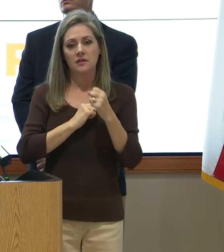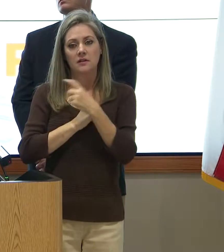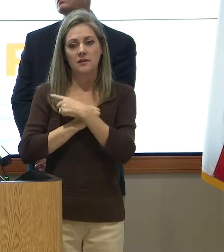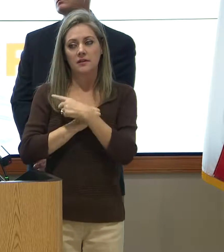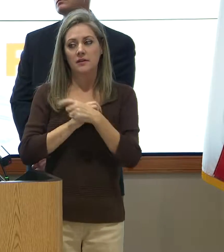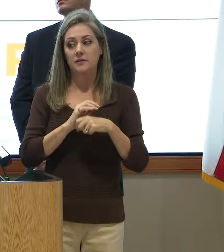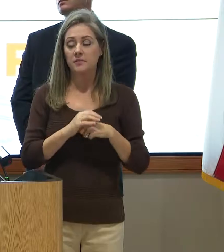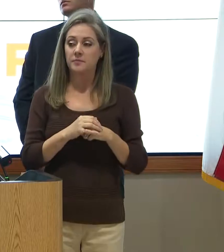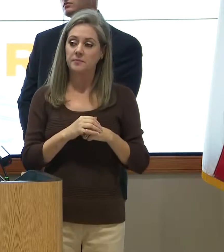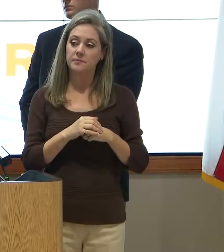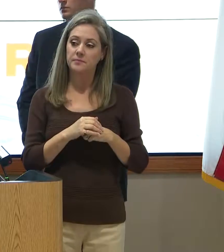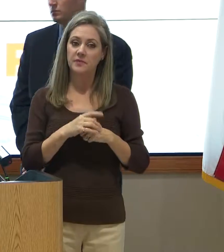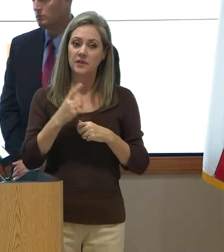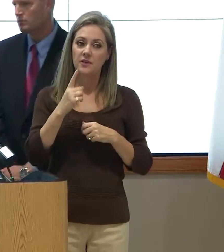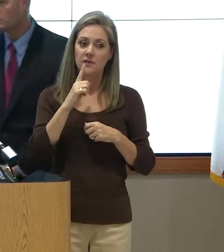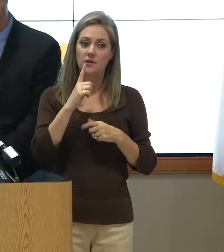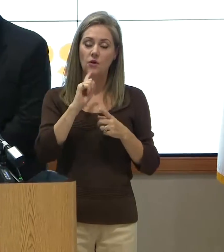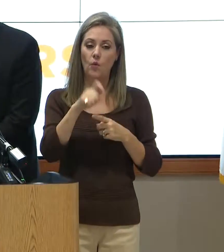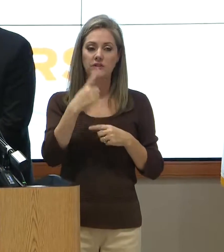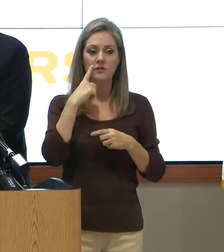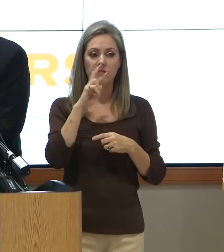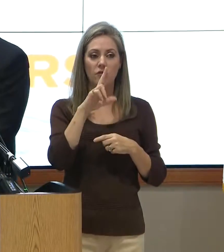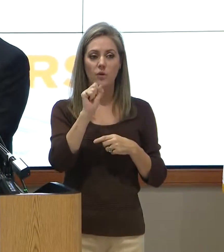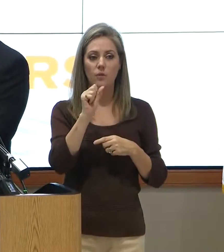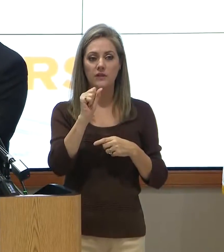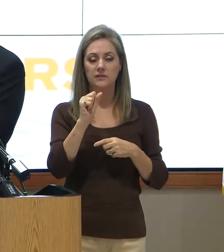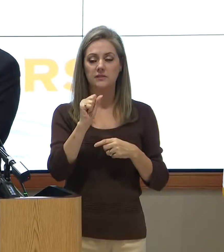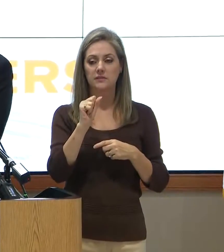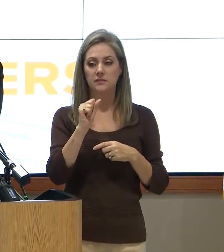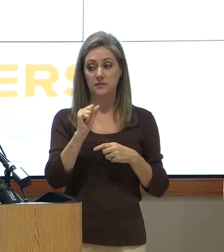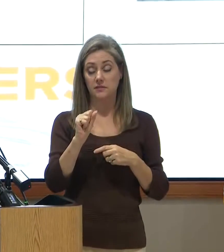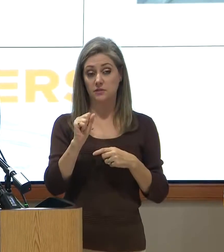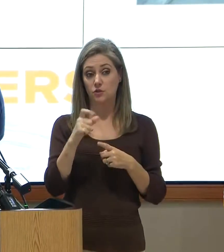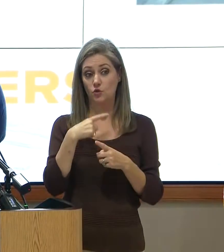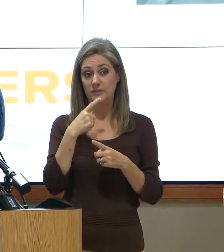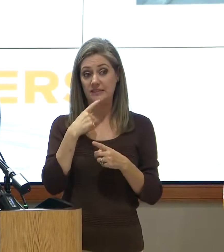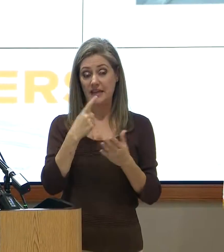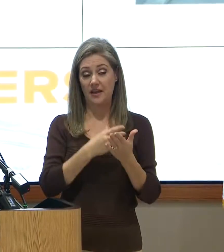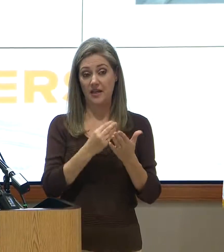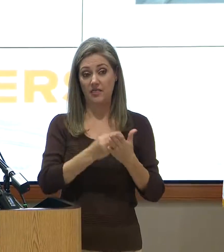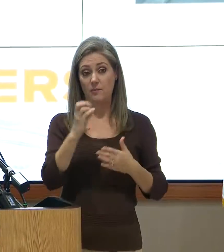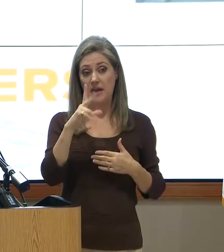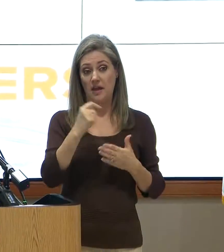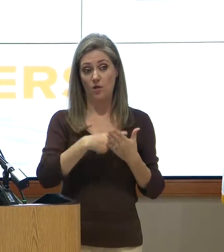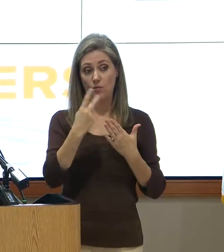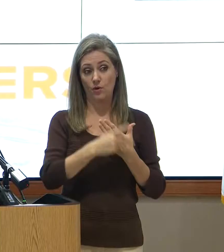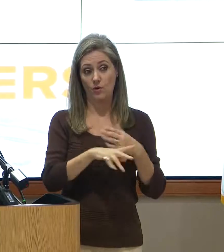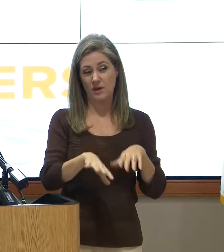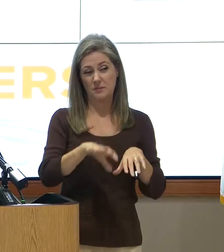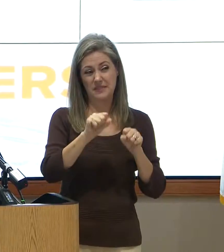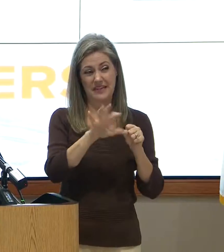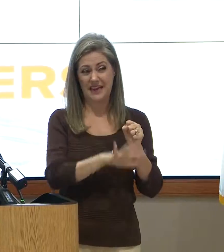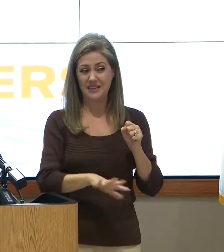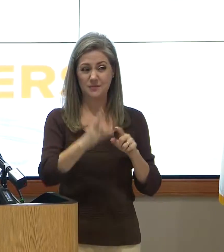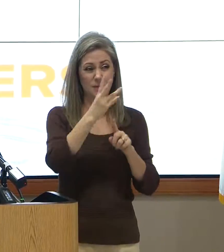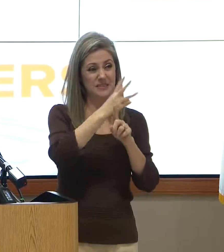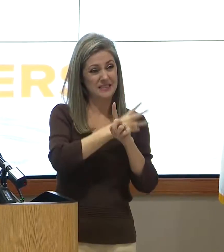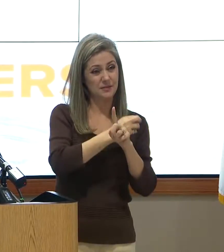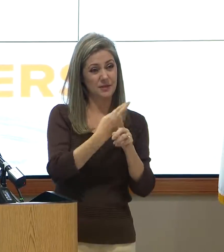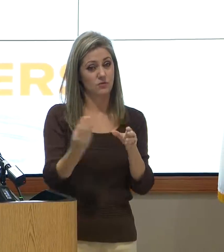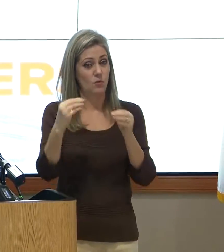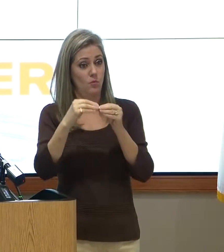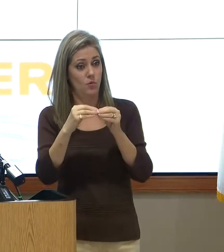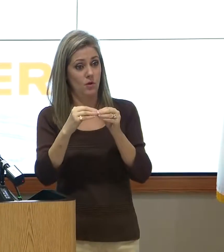Russell, if I may. As of today, you have explained that the buyout process takes at least a good six months, if not more.